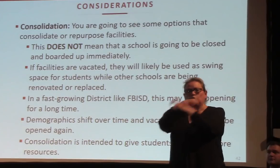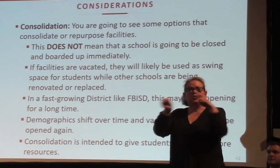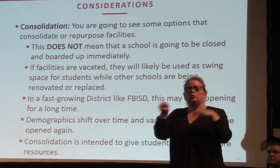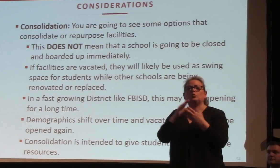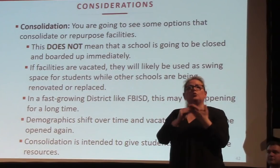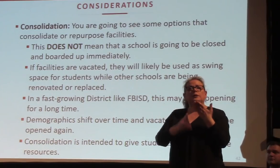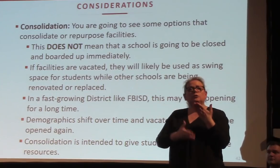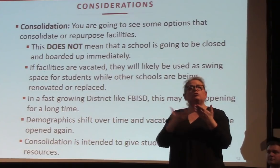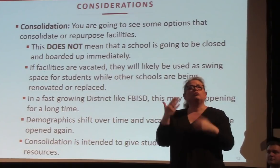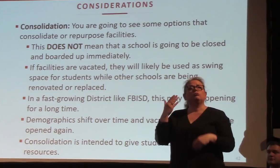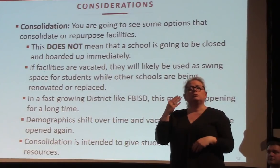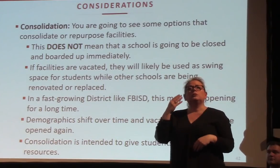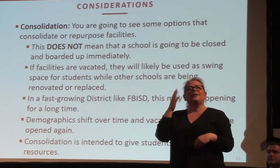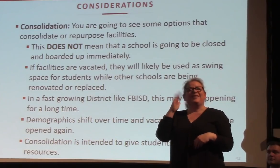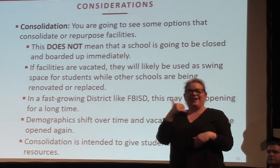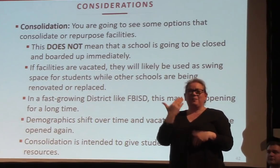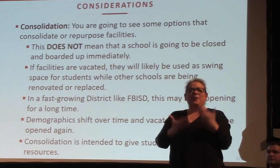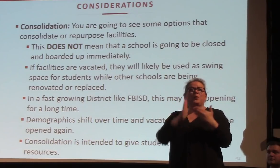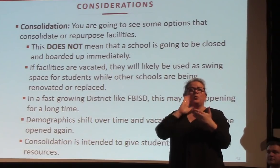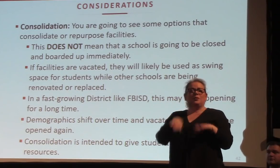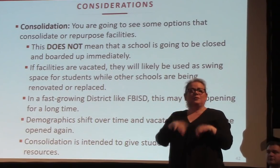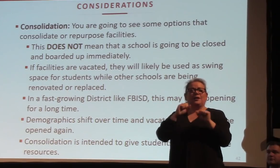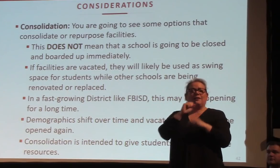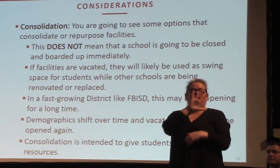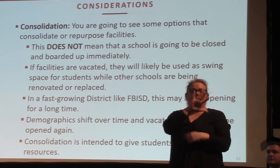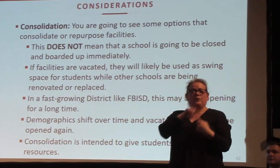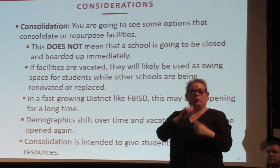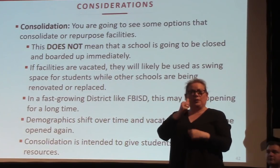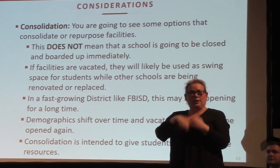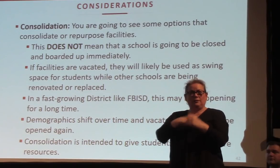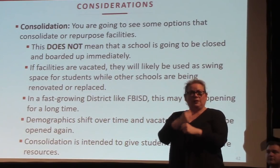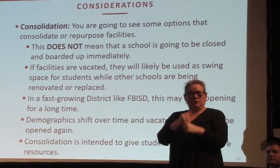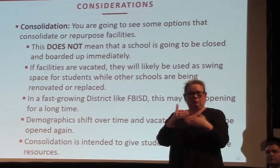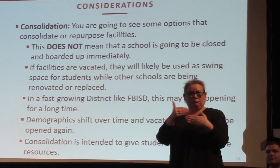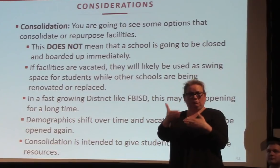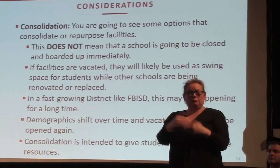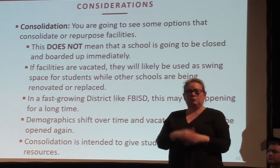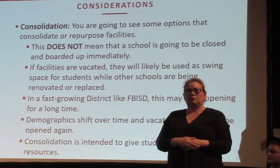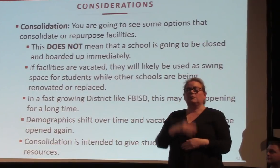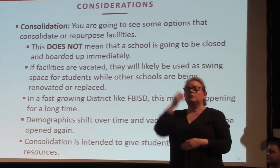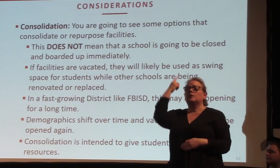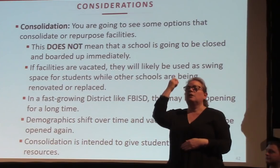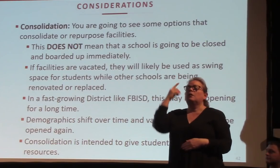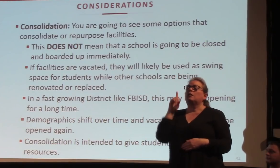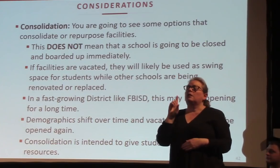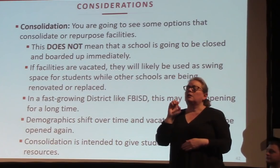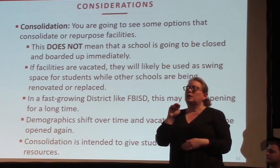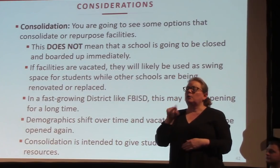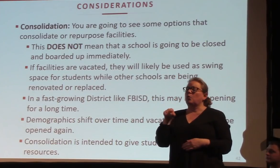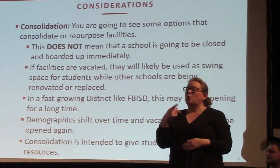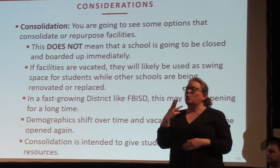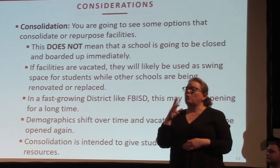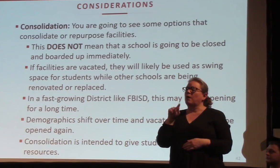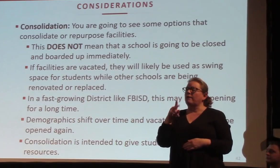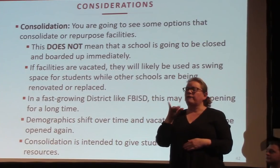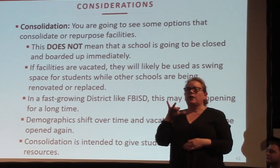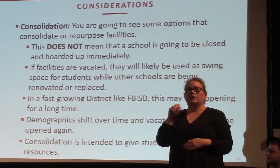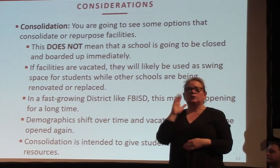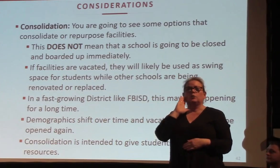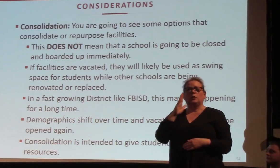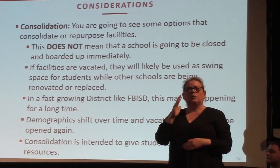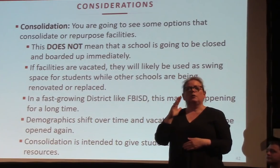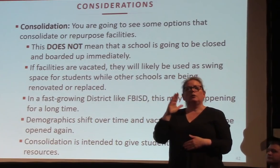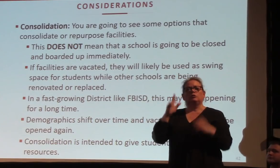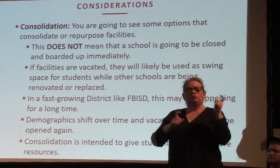vacated buildings. And also keep in mind the demographics do shift over time as you can see from the maps that we had earlier. And